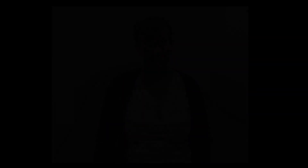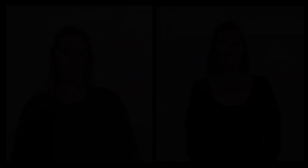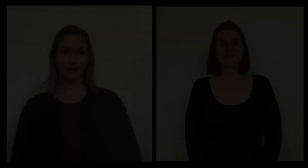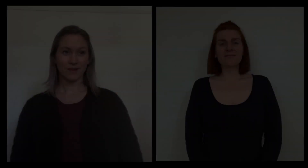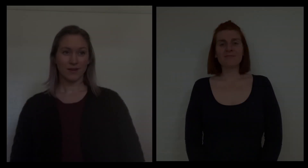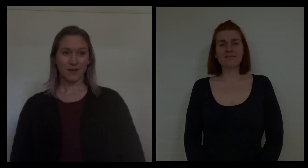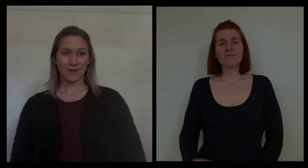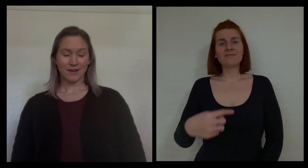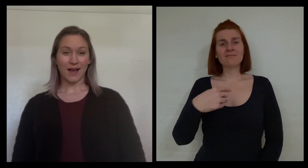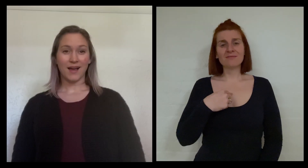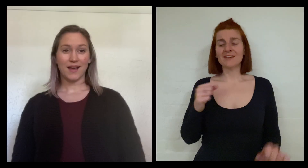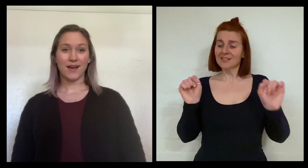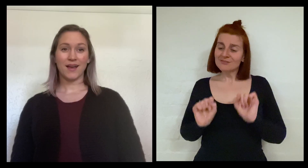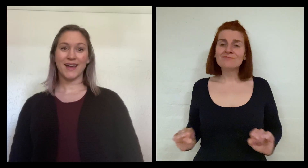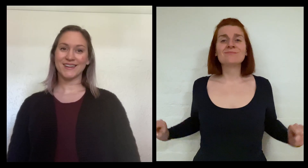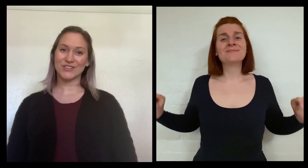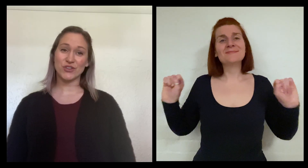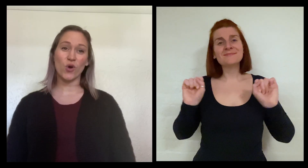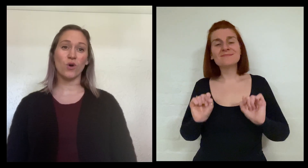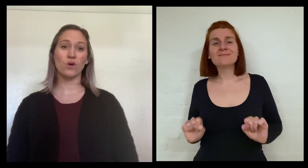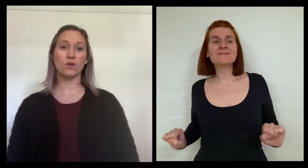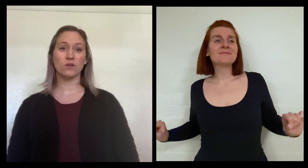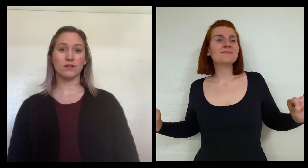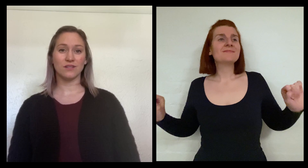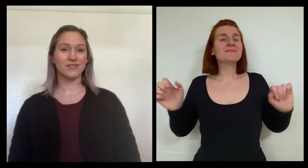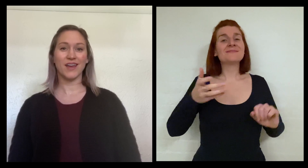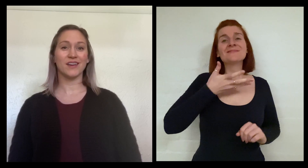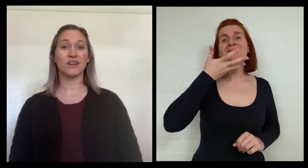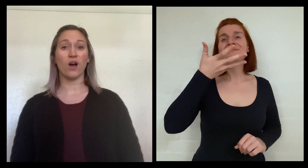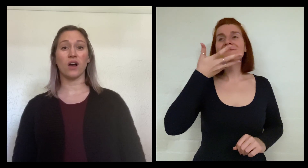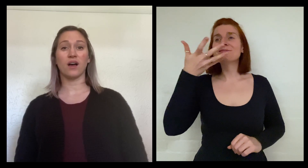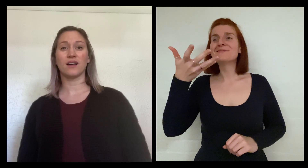I can turn it on